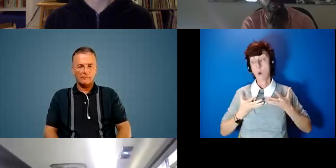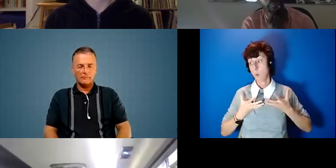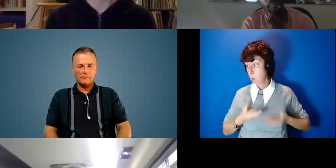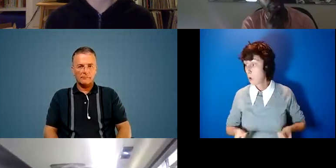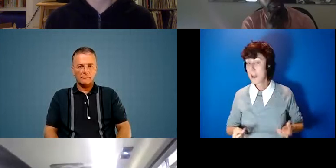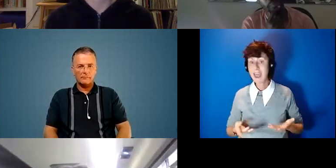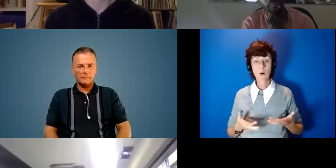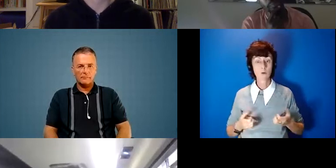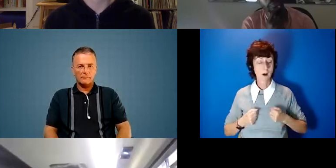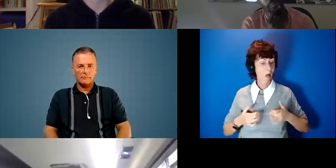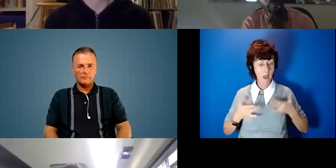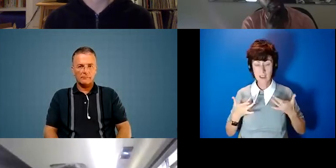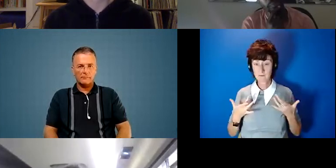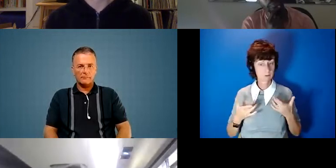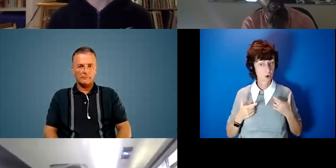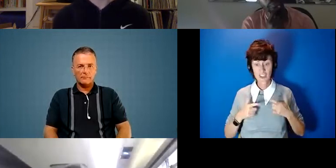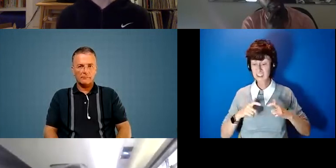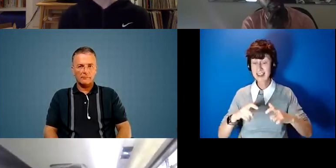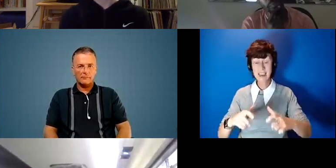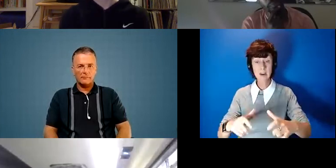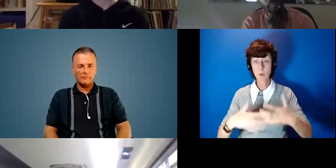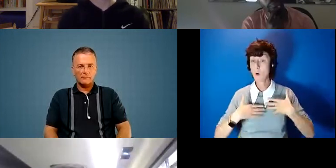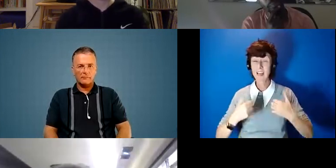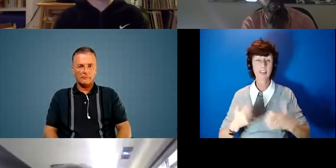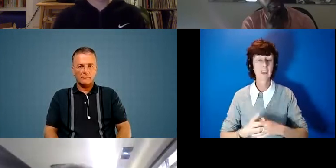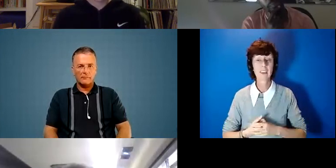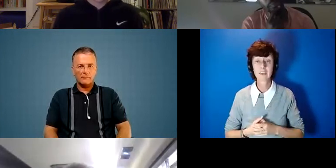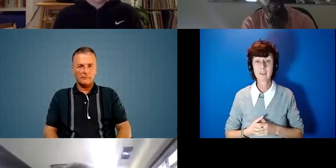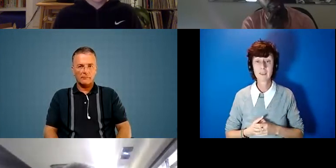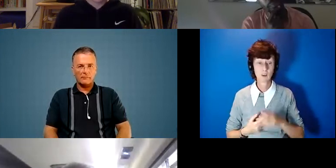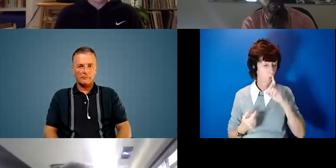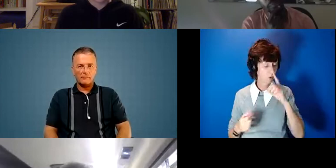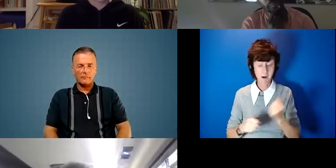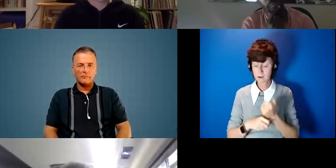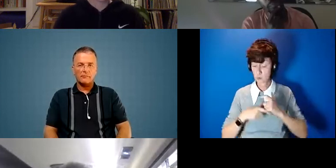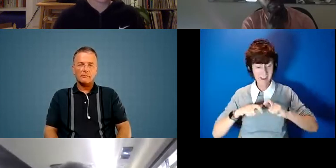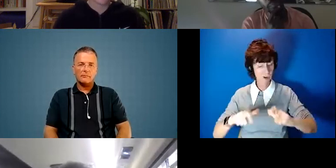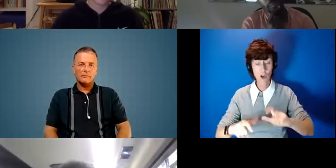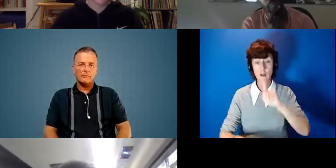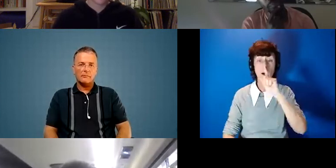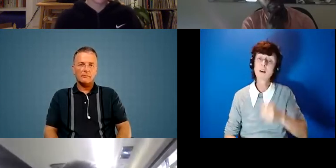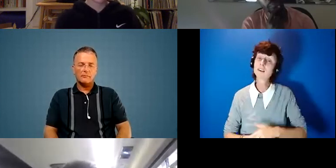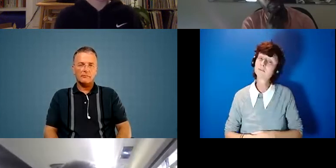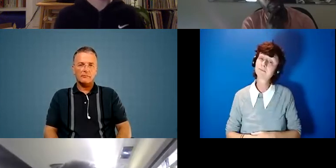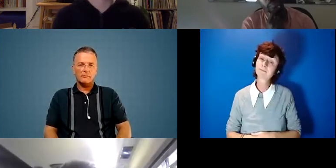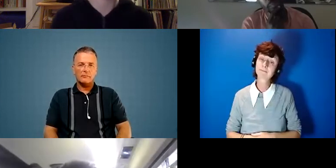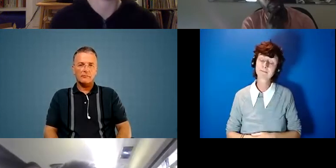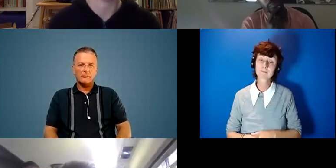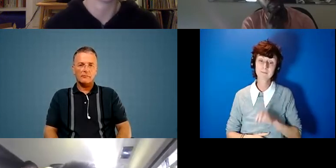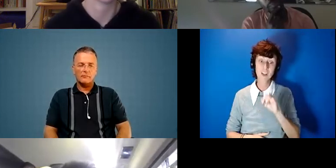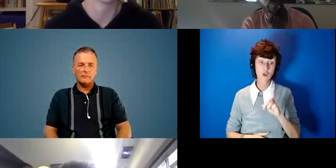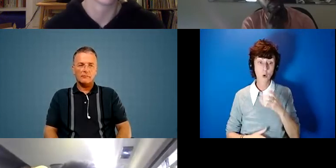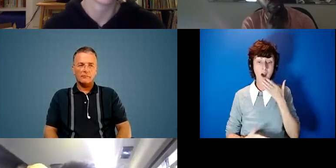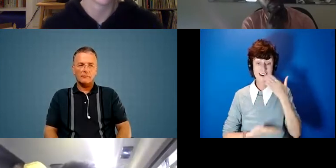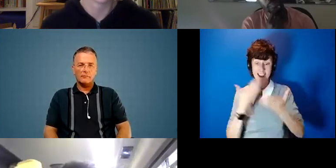it's not sustainable and i think it's not healthy and it's not doable and i just feel like it really the narrative what we